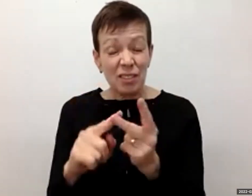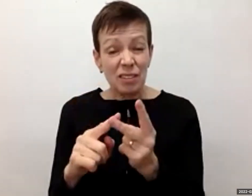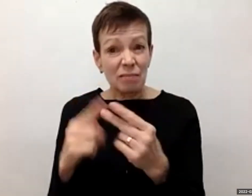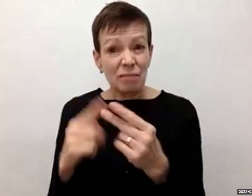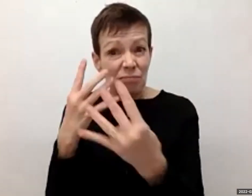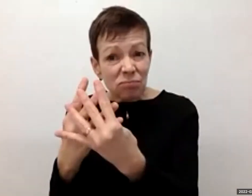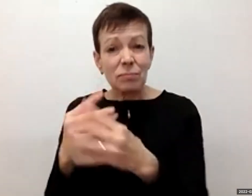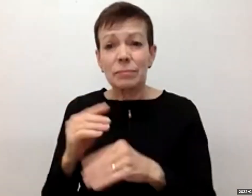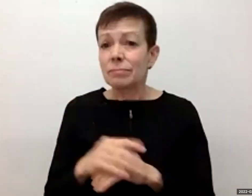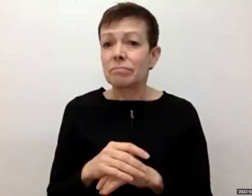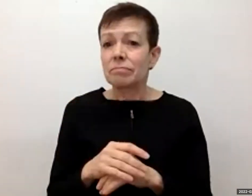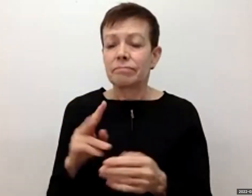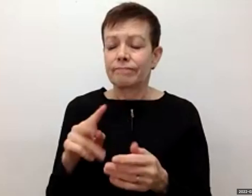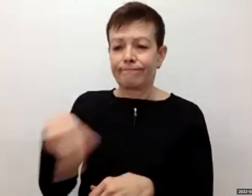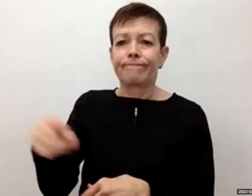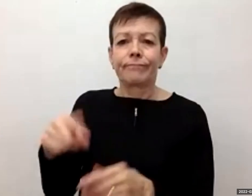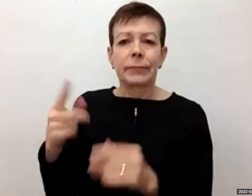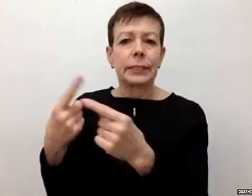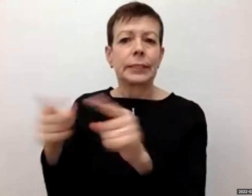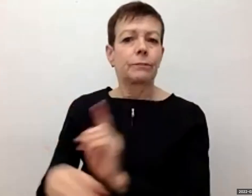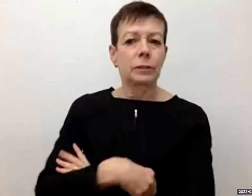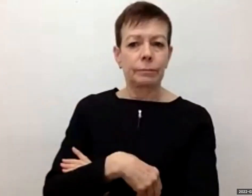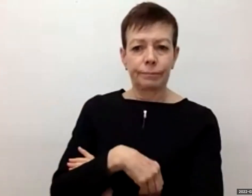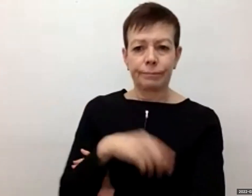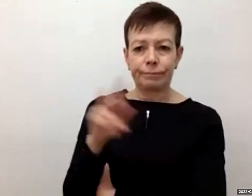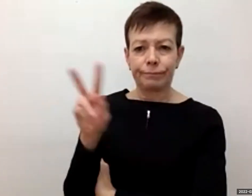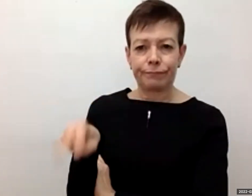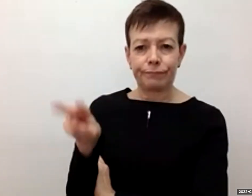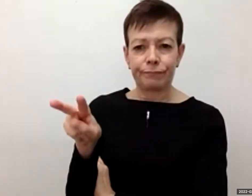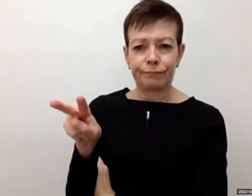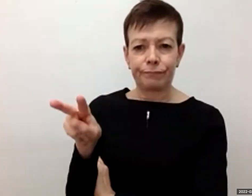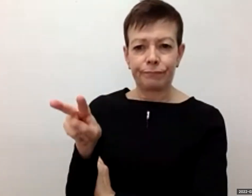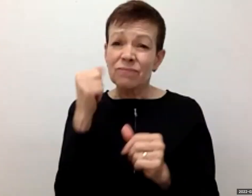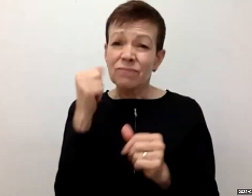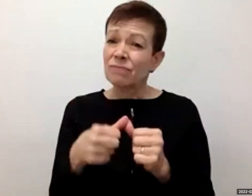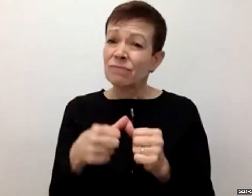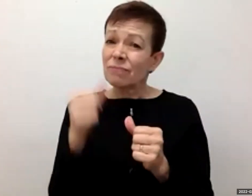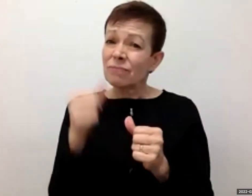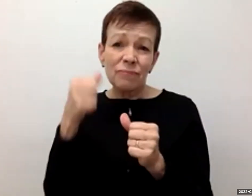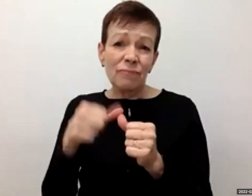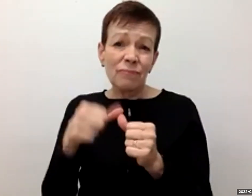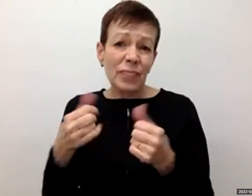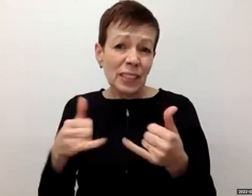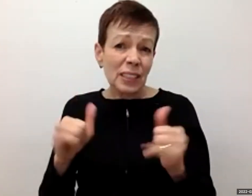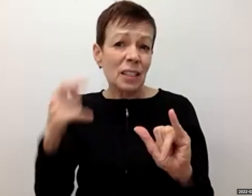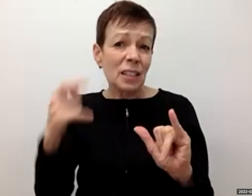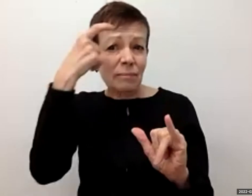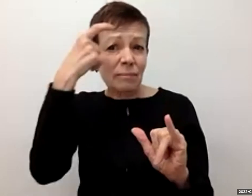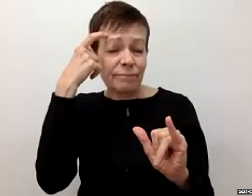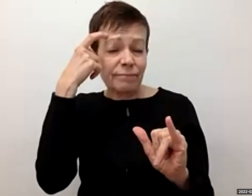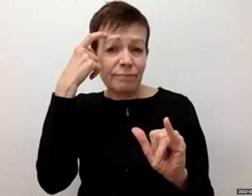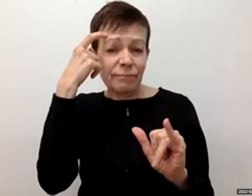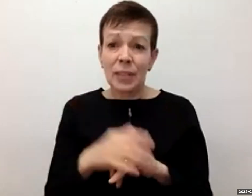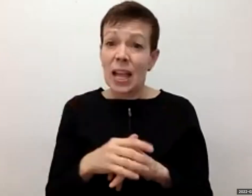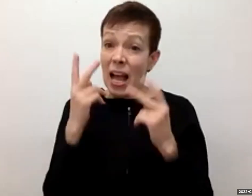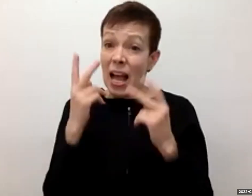idea that we are different. Those memories still haunt us. And seeing the damage tension has done to my